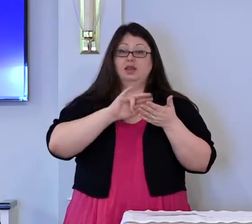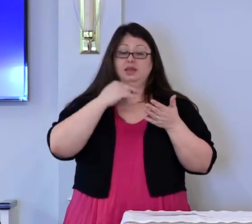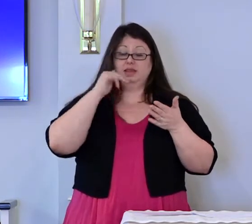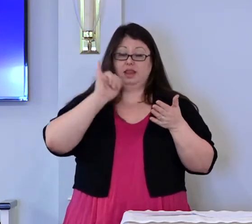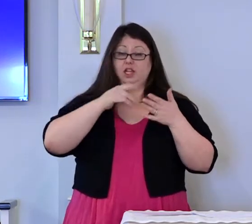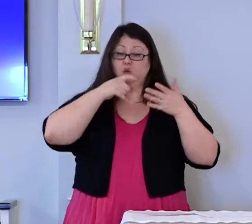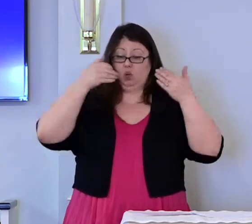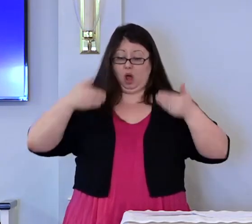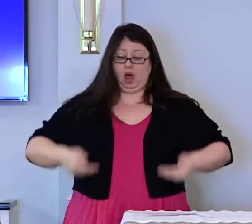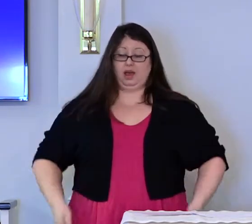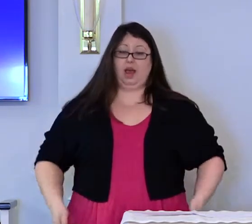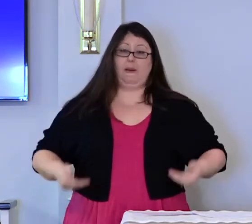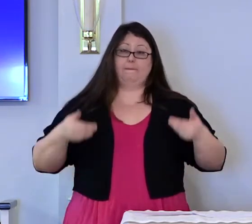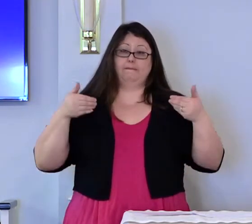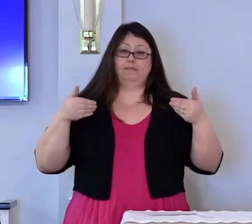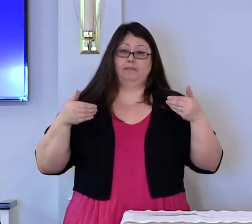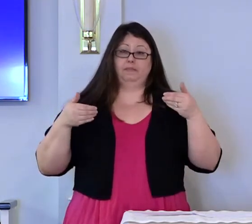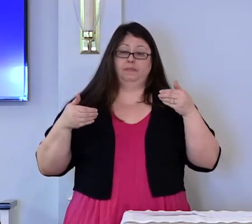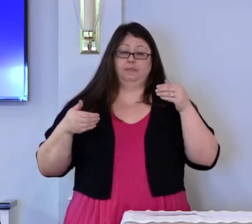who I am.